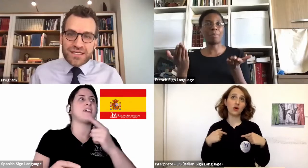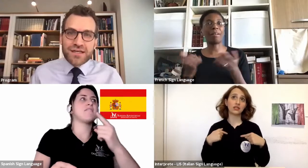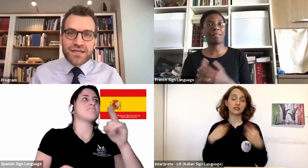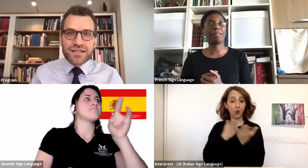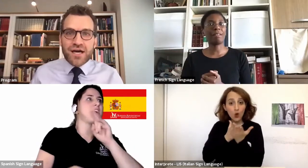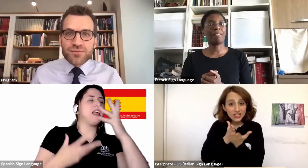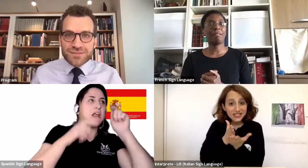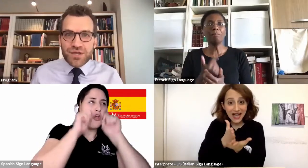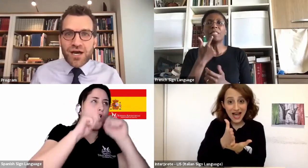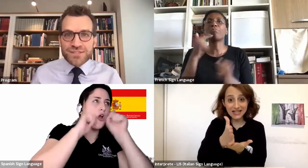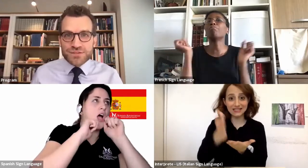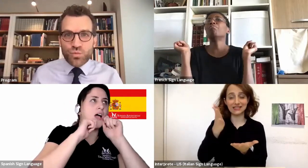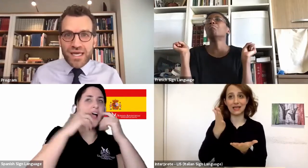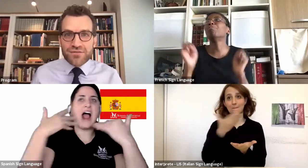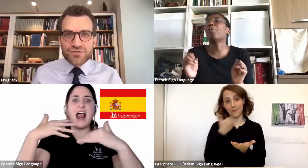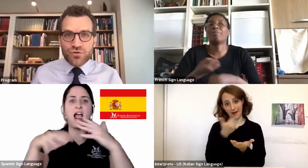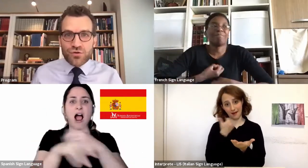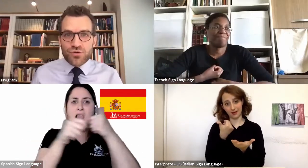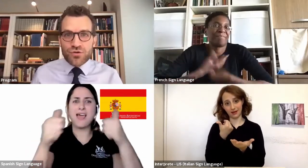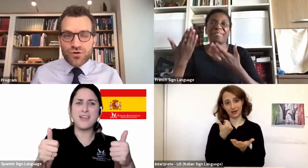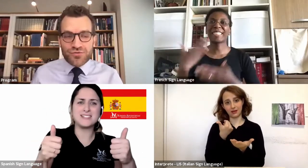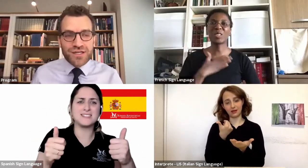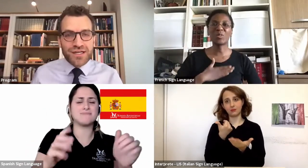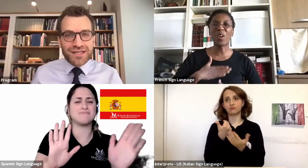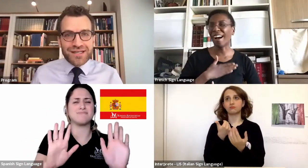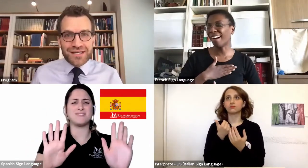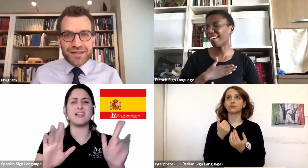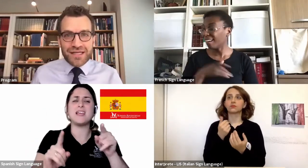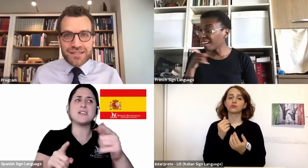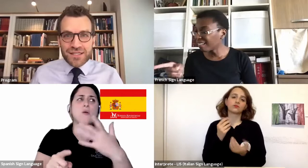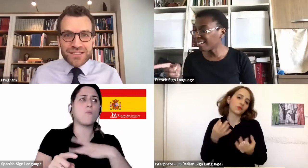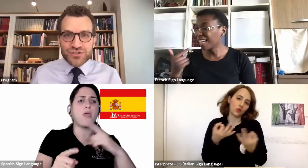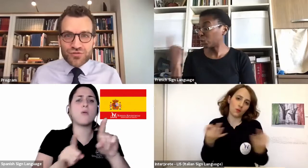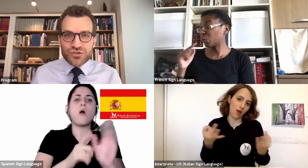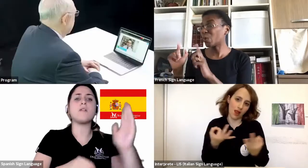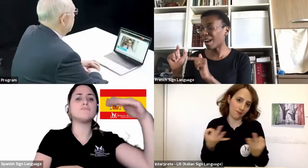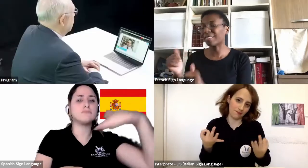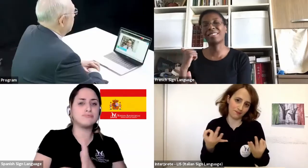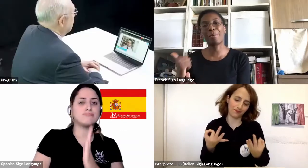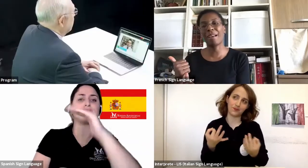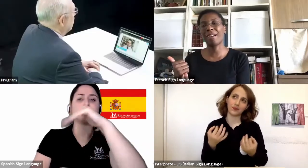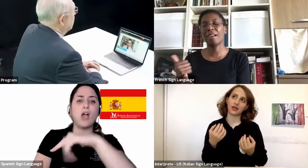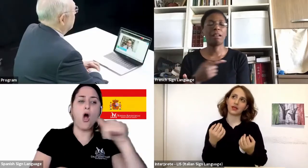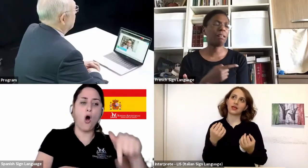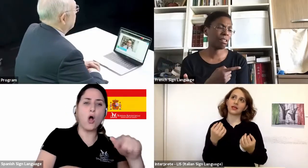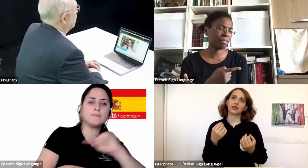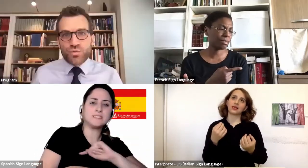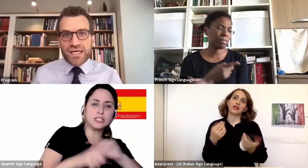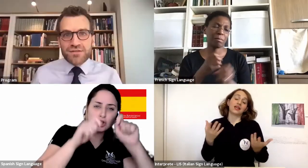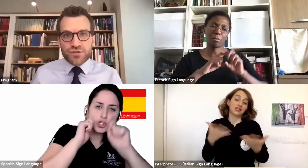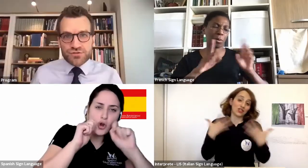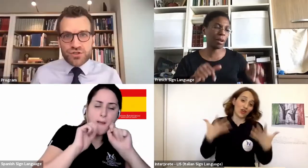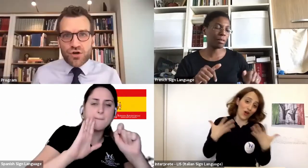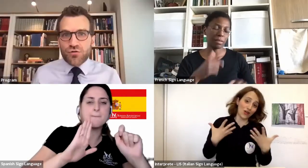And as we said, it comes, it becomes as waves all often, that in the midst of the storm, there may be huge crushing